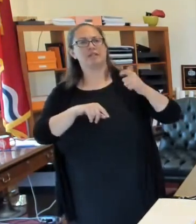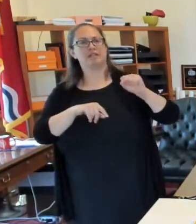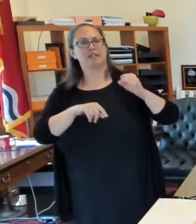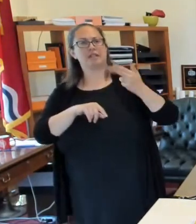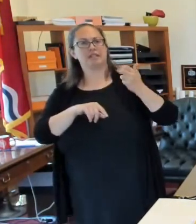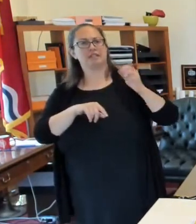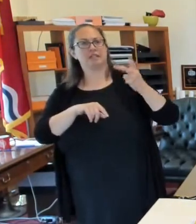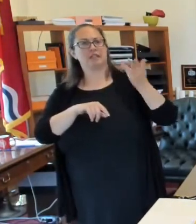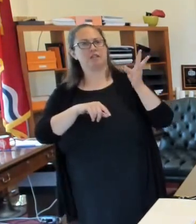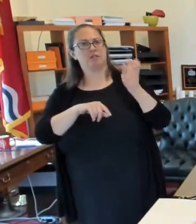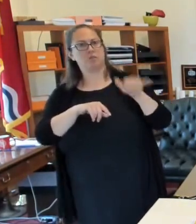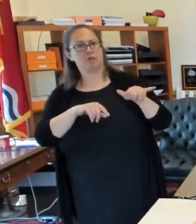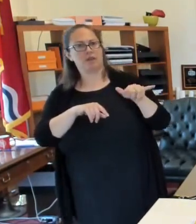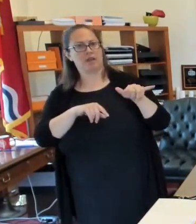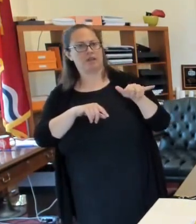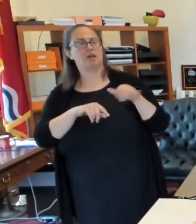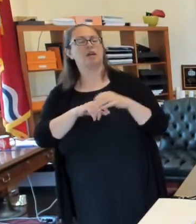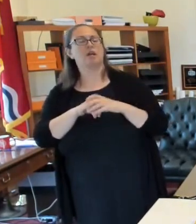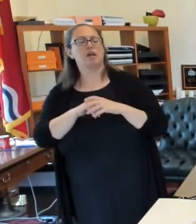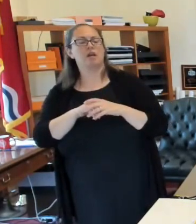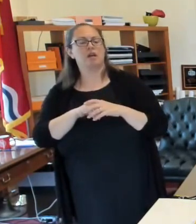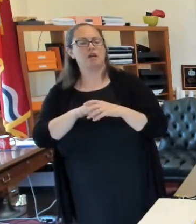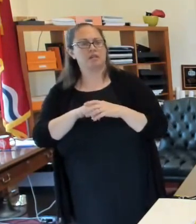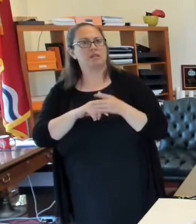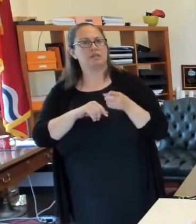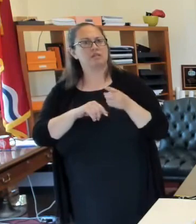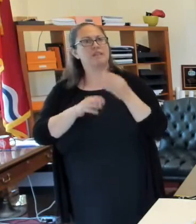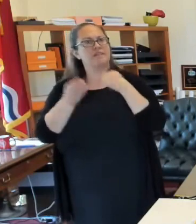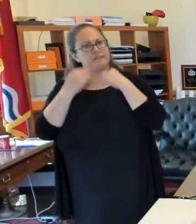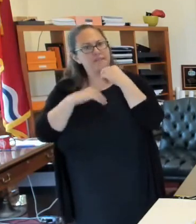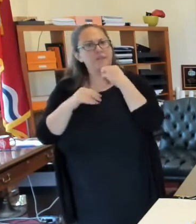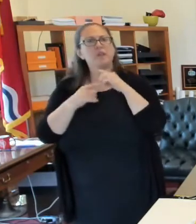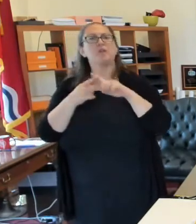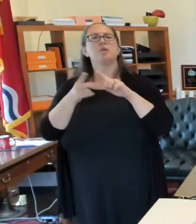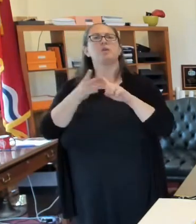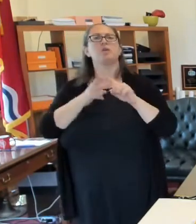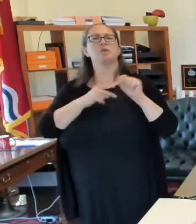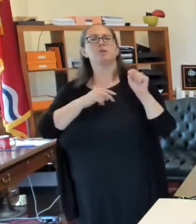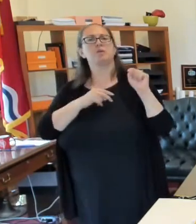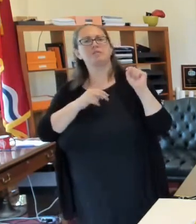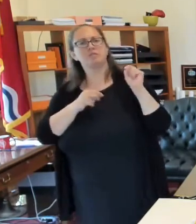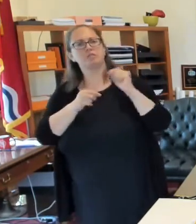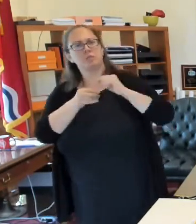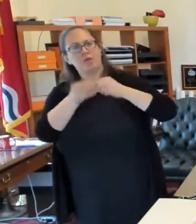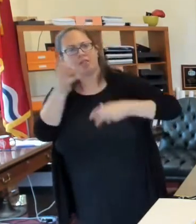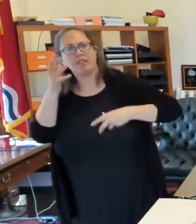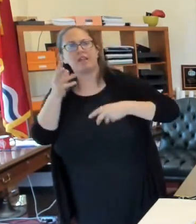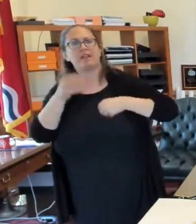Auburn Avenue. And it's, uh, food, toiletries, distribute, distribution.